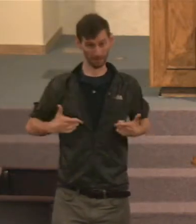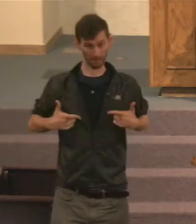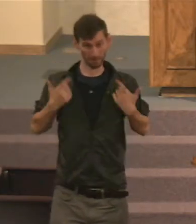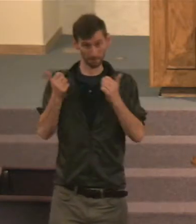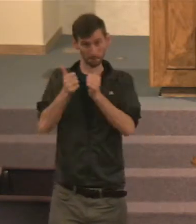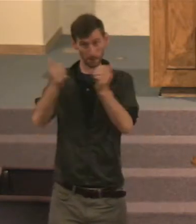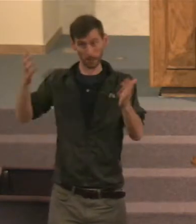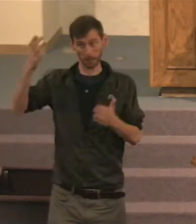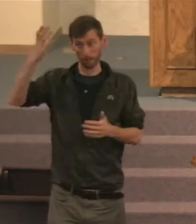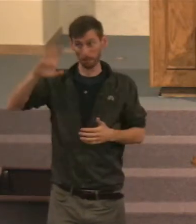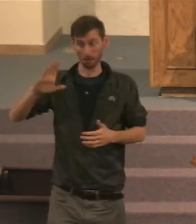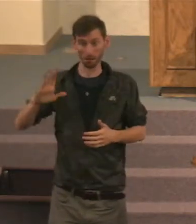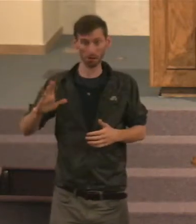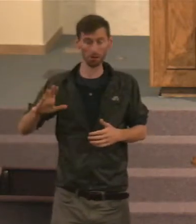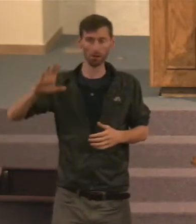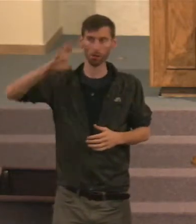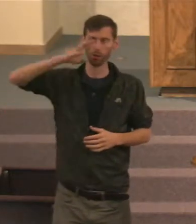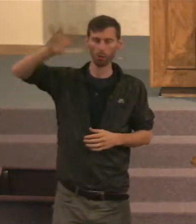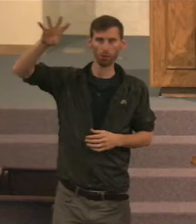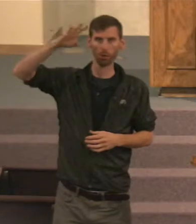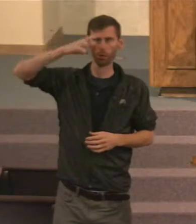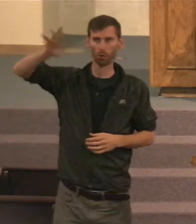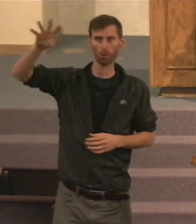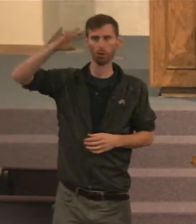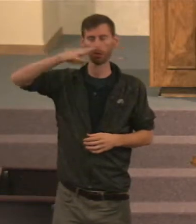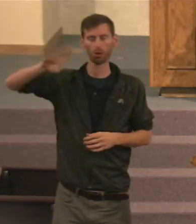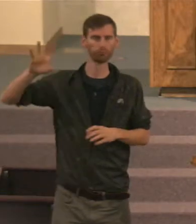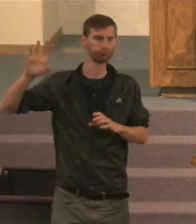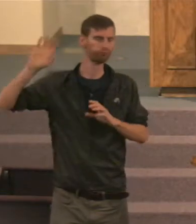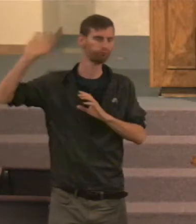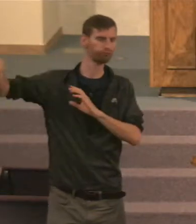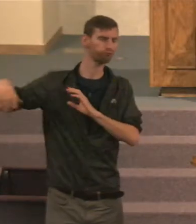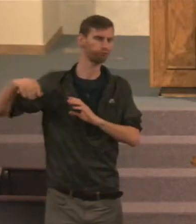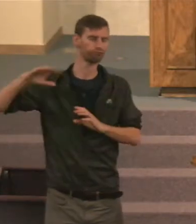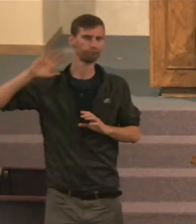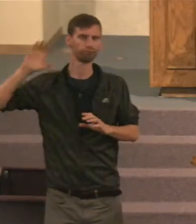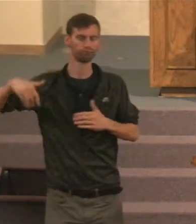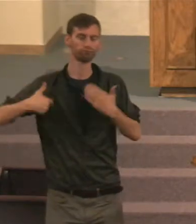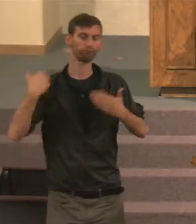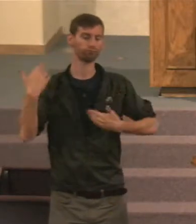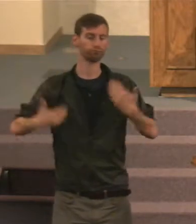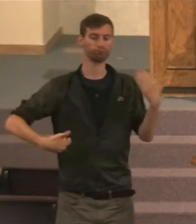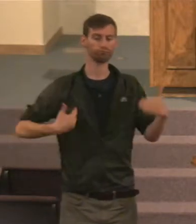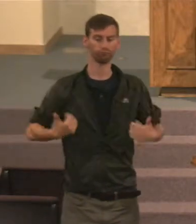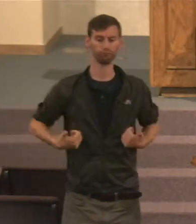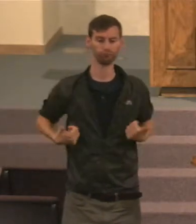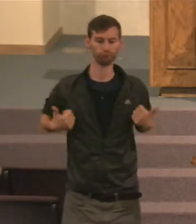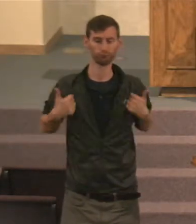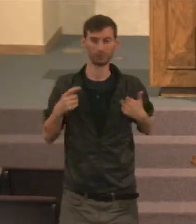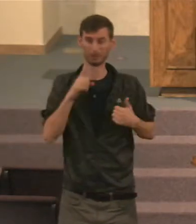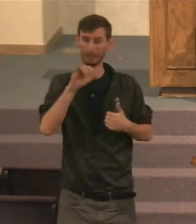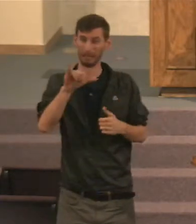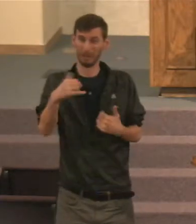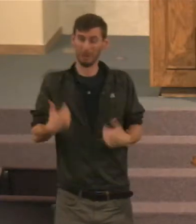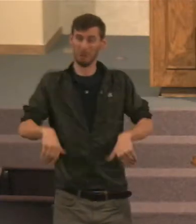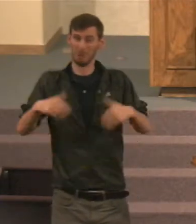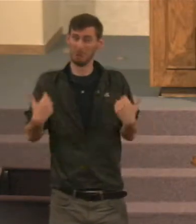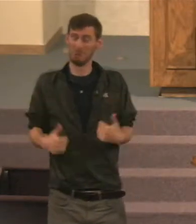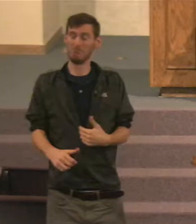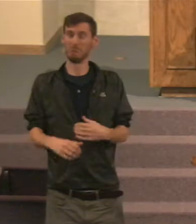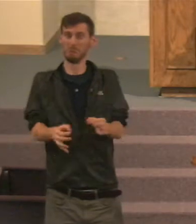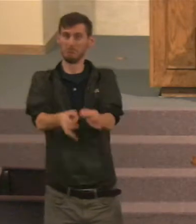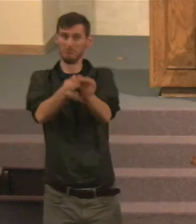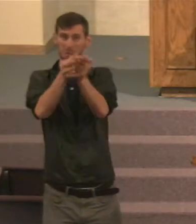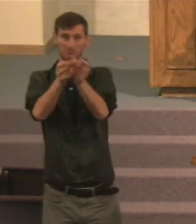Without God. And that's what he's talking about, What's he's encouraging people. Remember, The creator, In the days of your youth, He